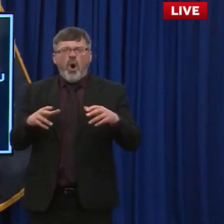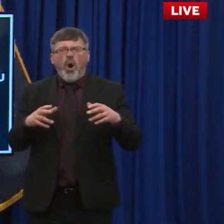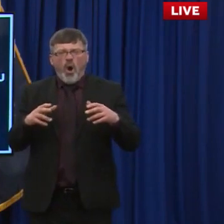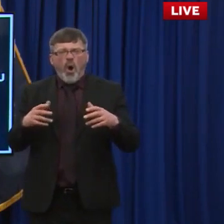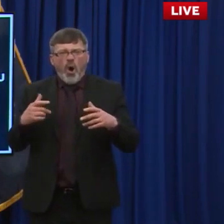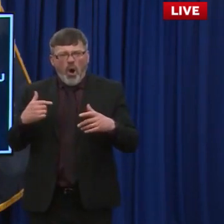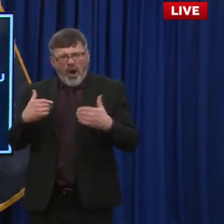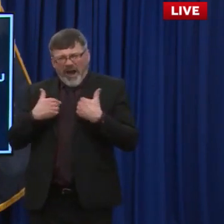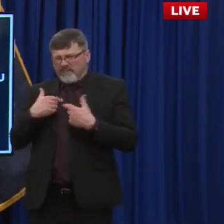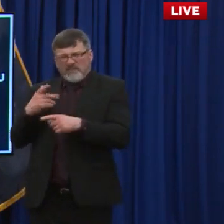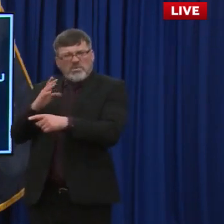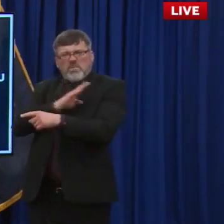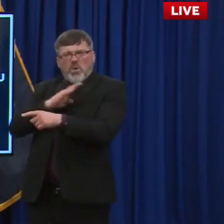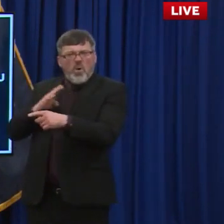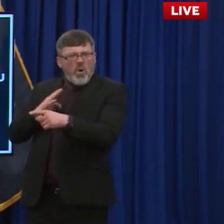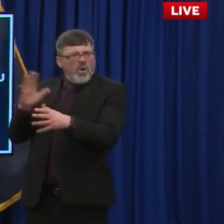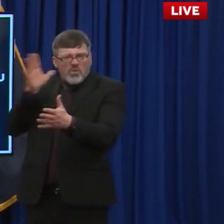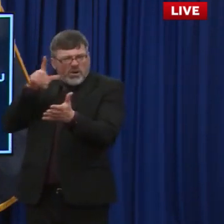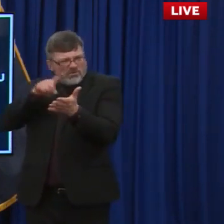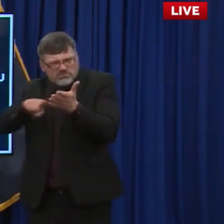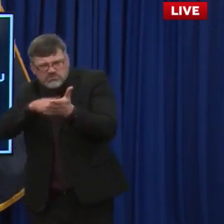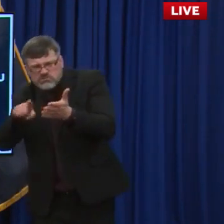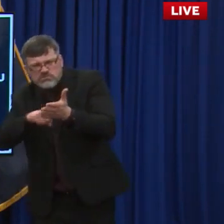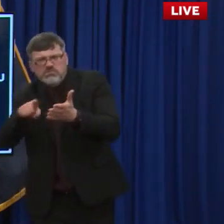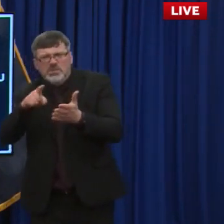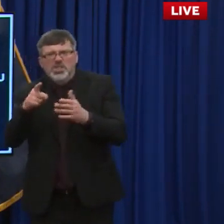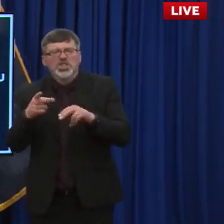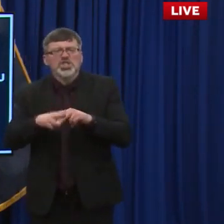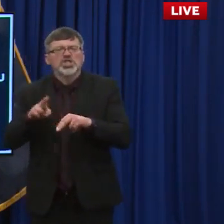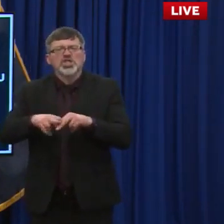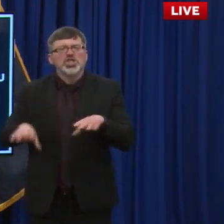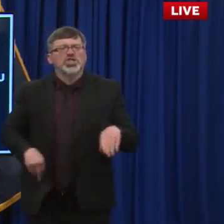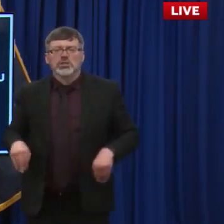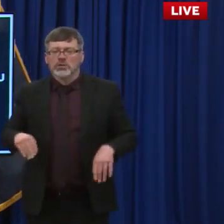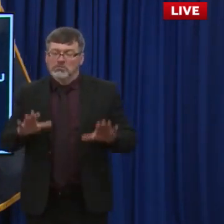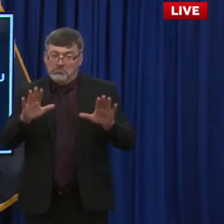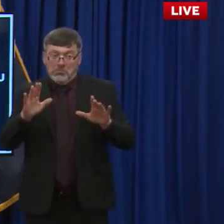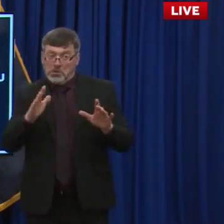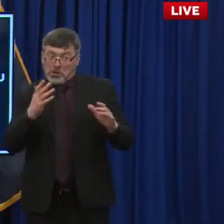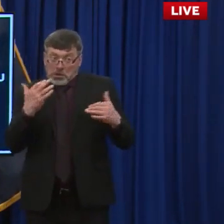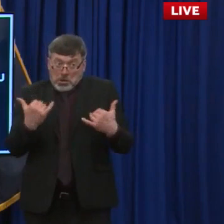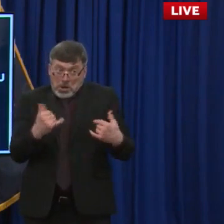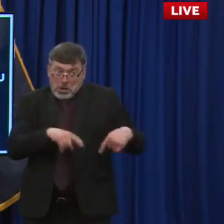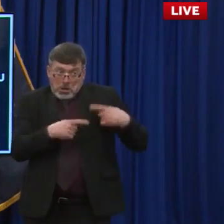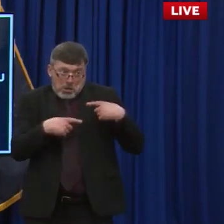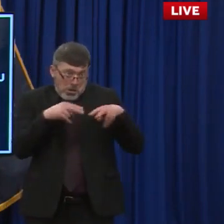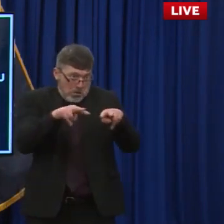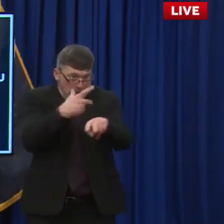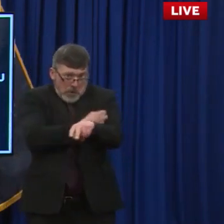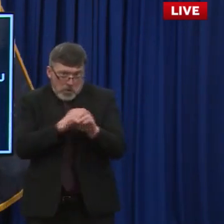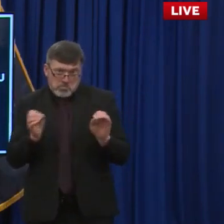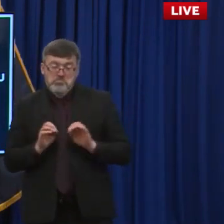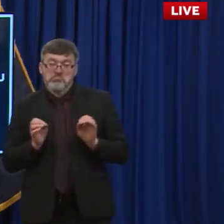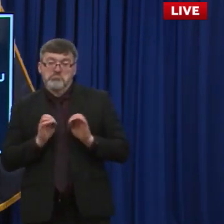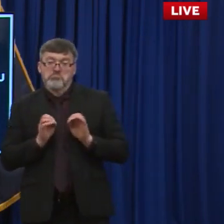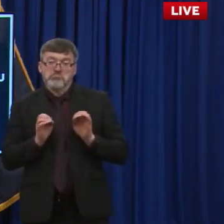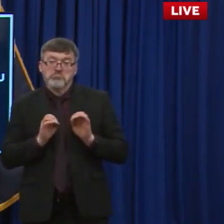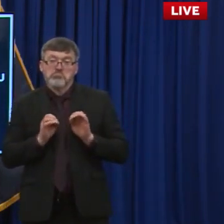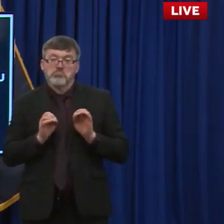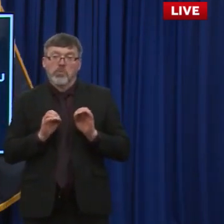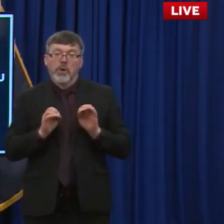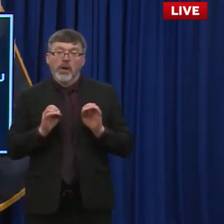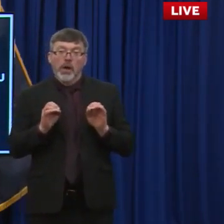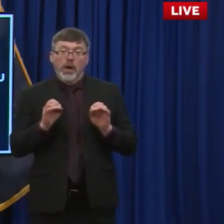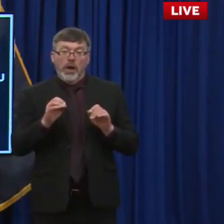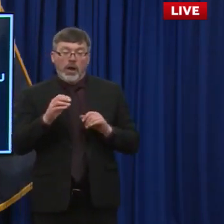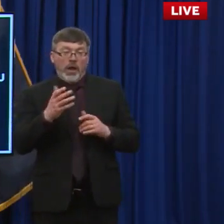avenues you can take depending on the situation. But luckily that is not the situation today. I don't, I can't respond to anything having to do with their profit margins. We, I don't